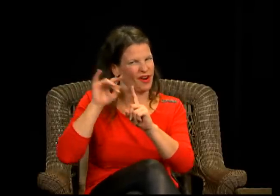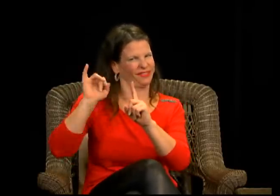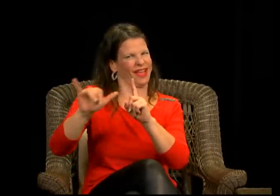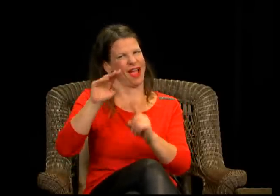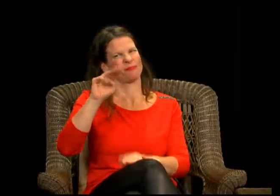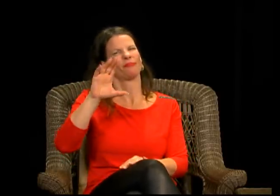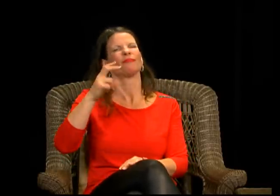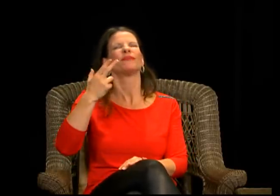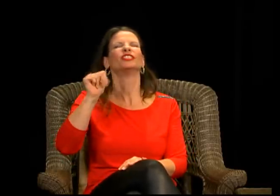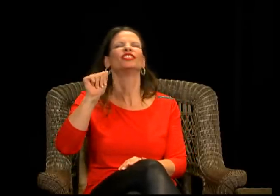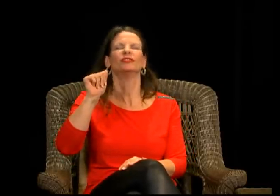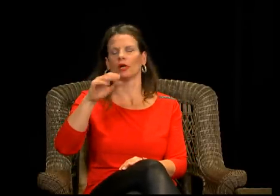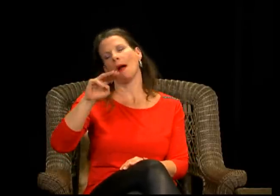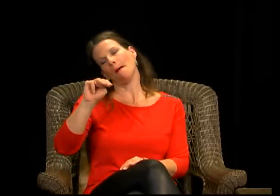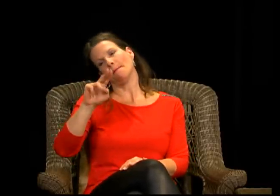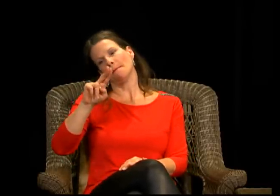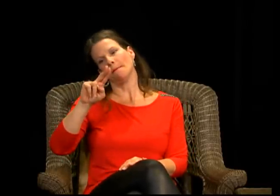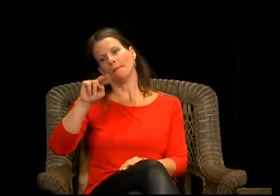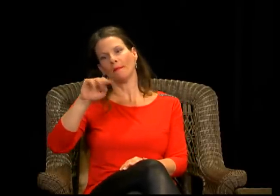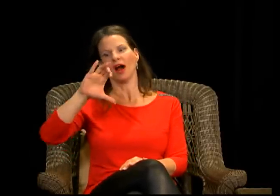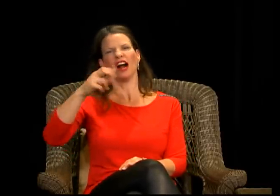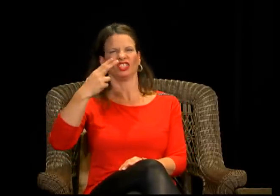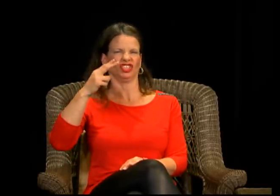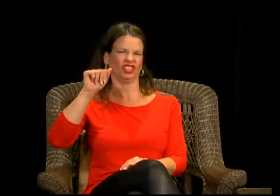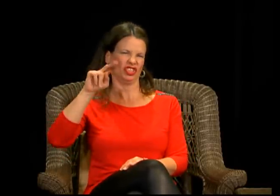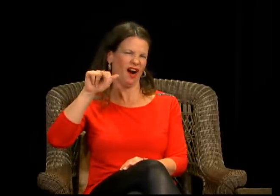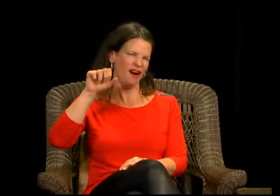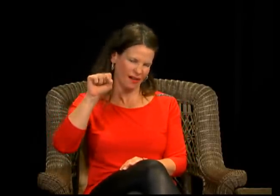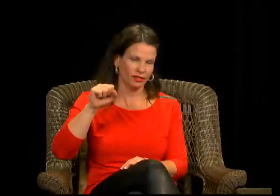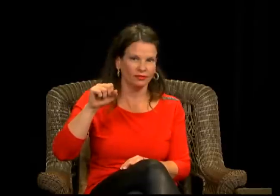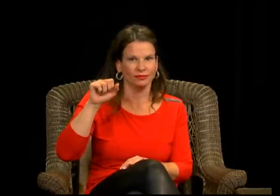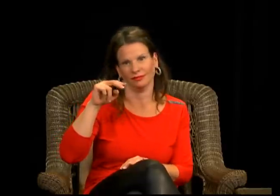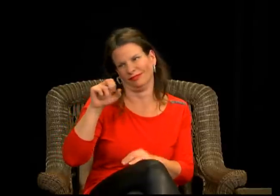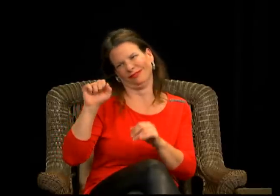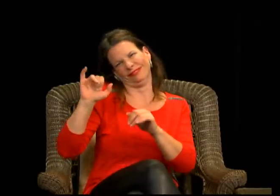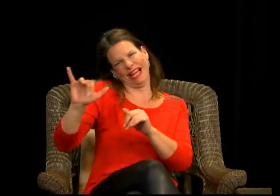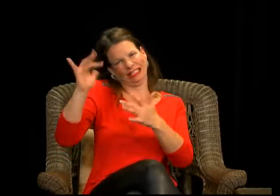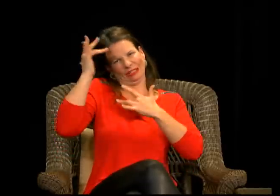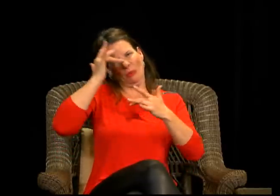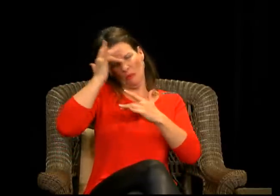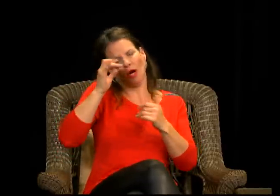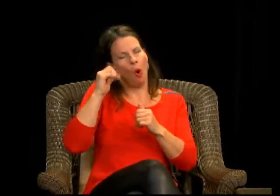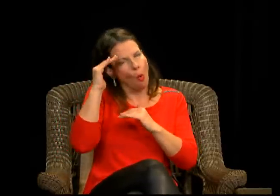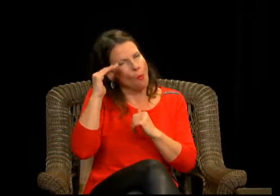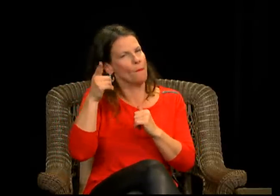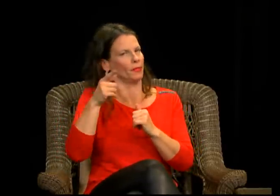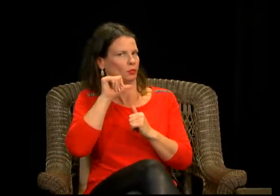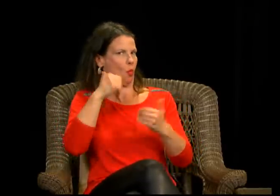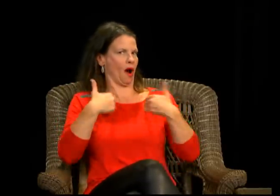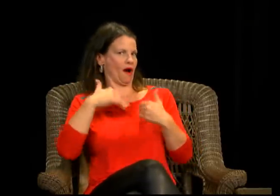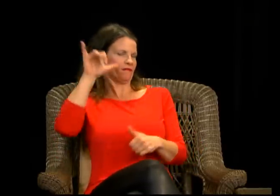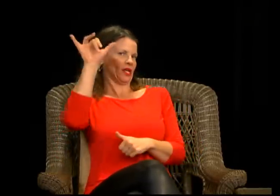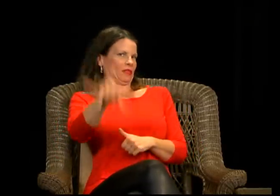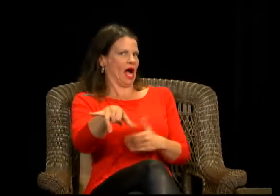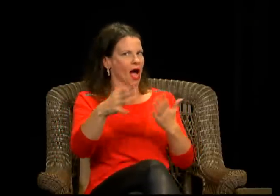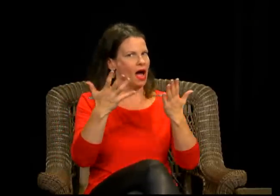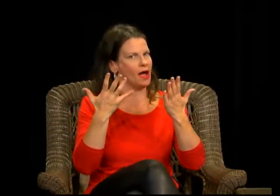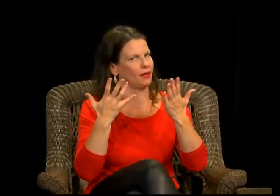their confrontations on the show because she was trying to defend herself that she does not indeed suffer from munchausen